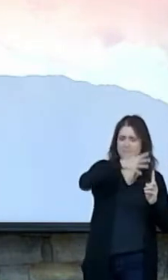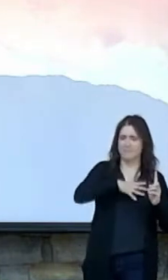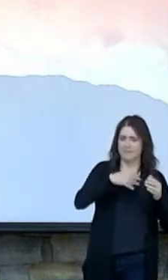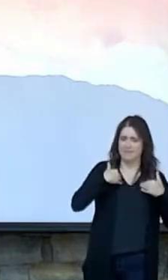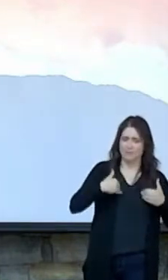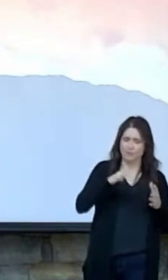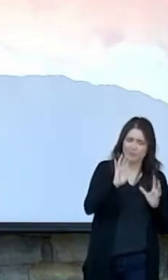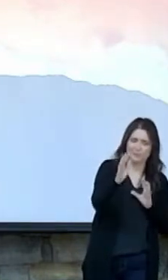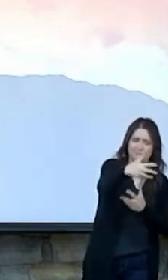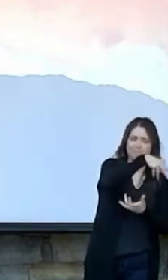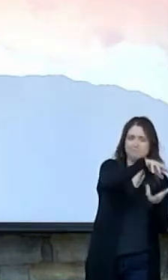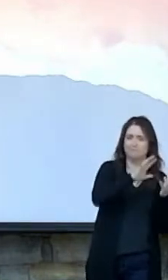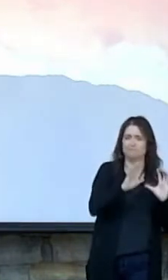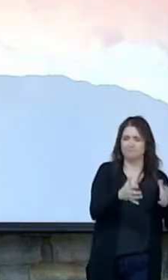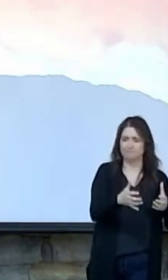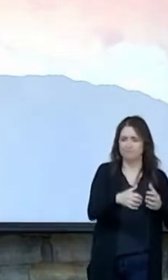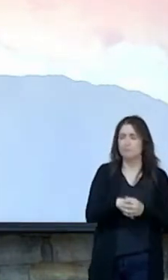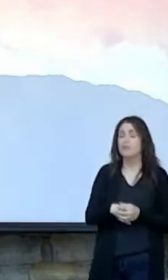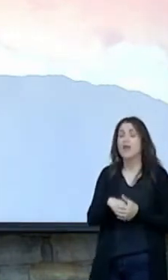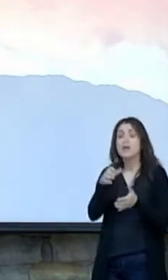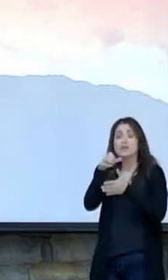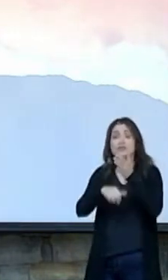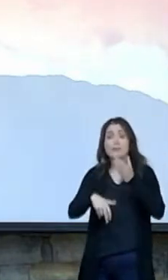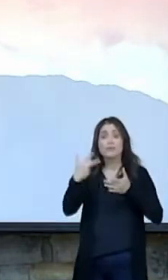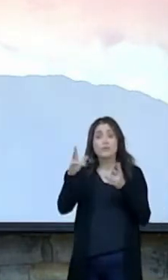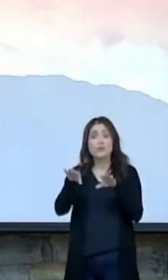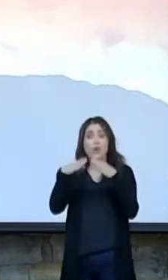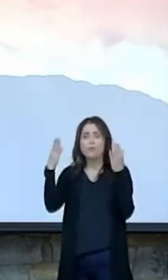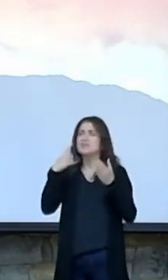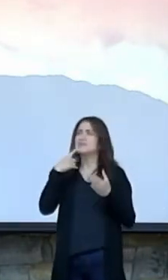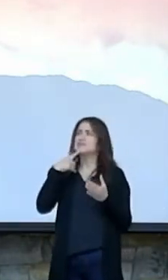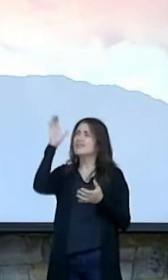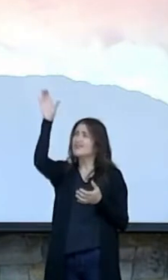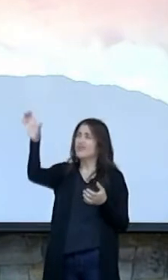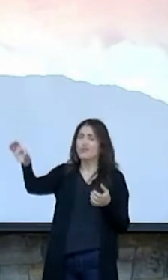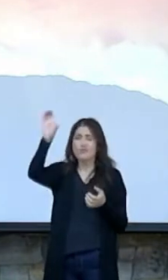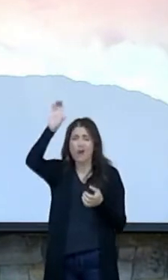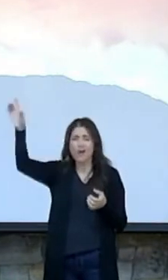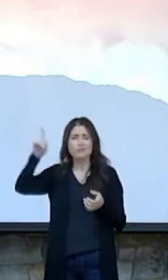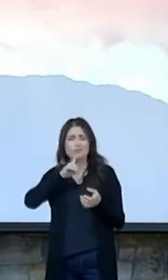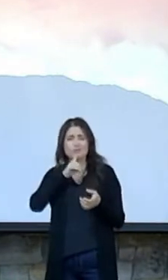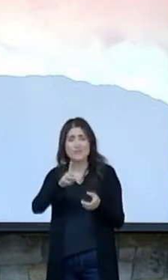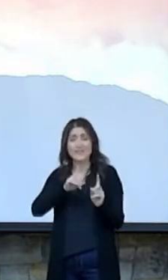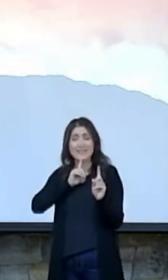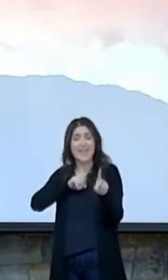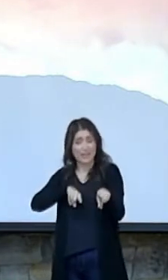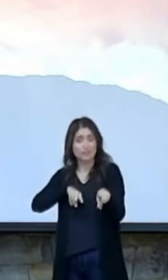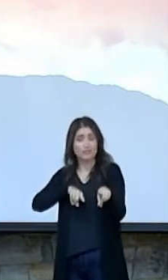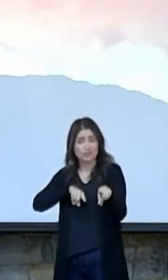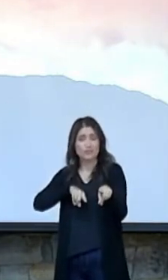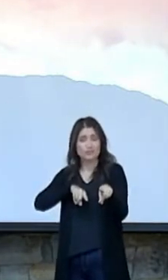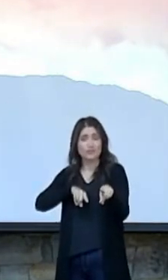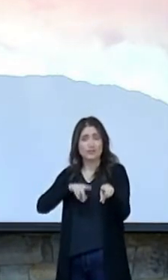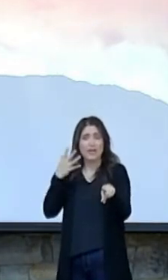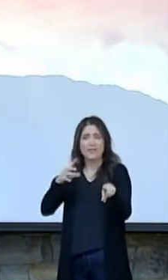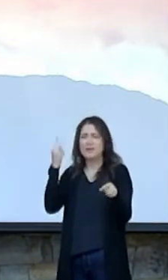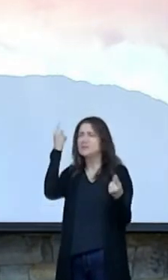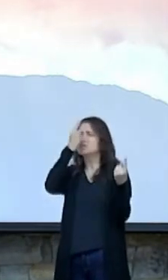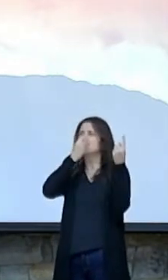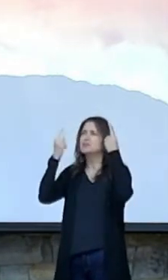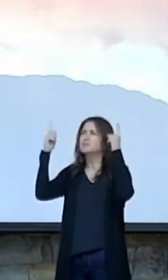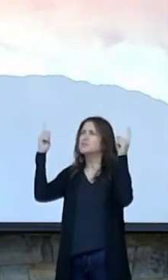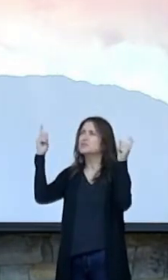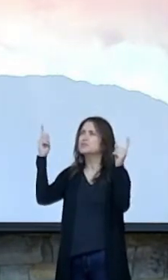And then as chapter 3 opens, he says the cross was really the answer to what had been considered the mystery